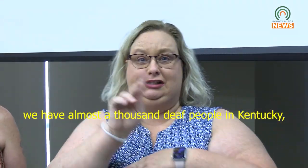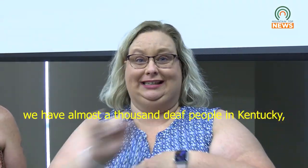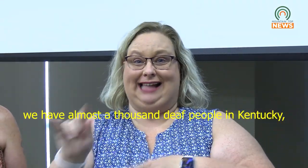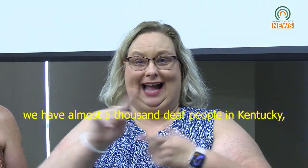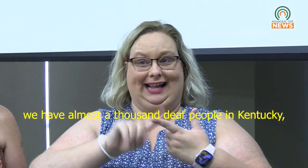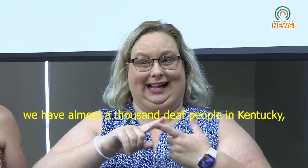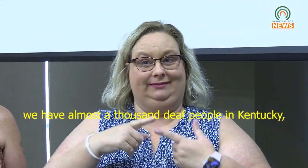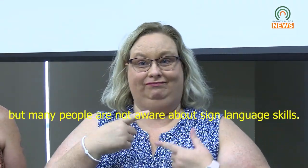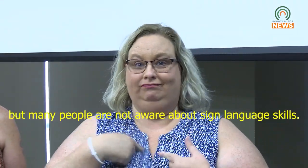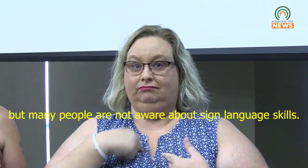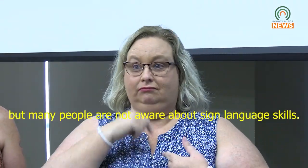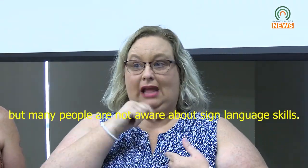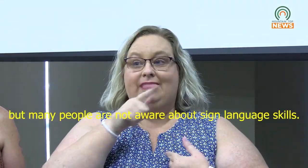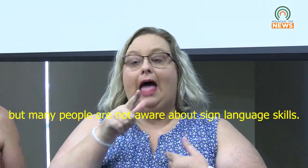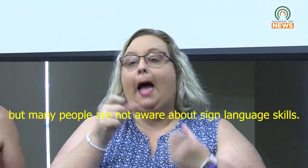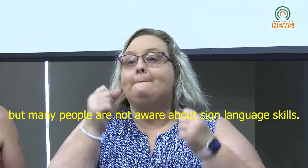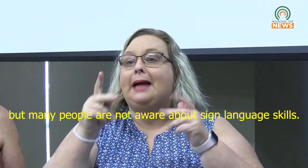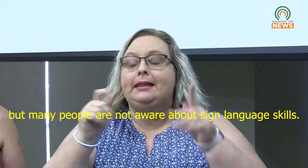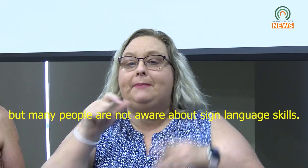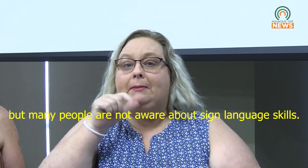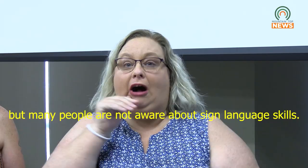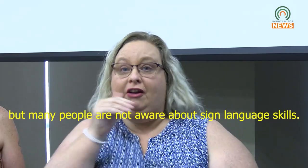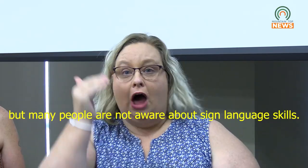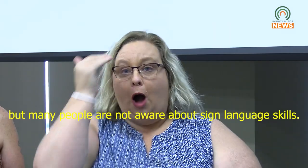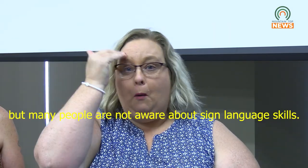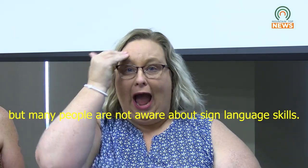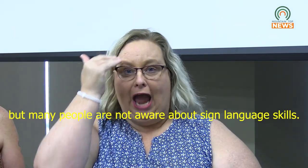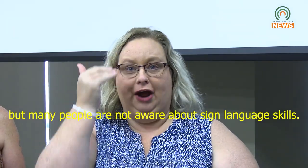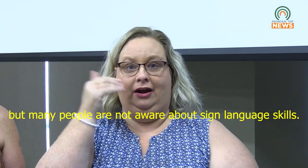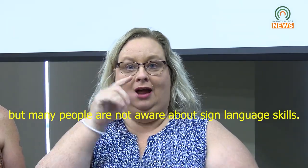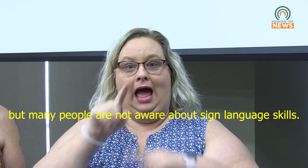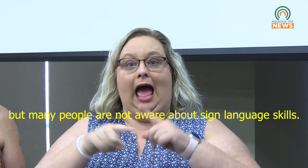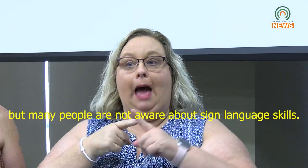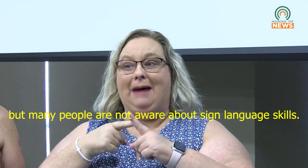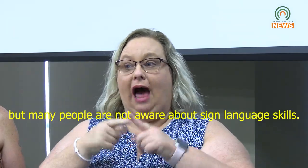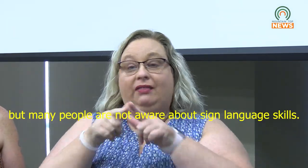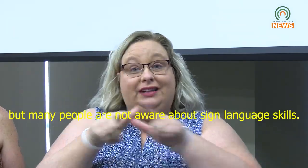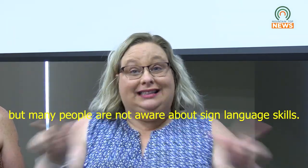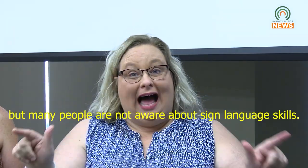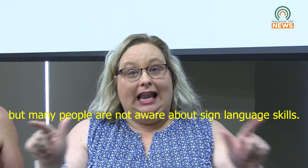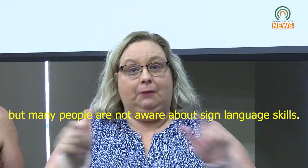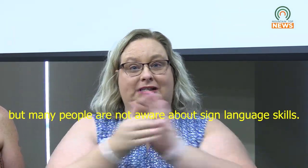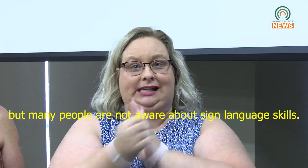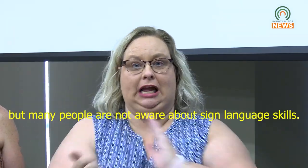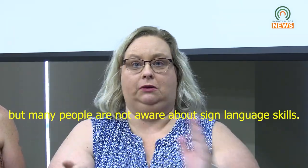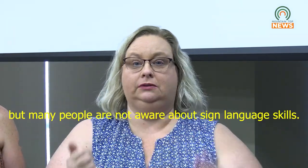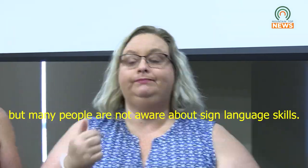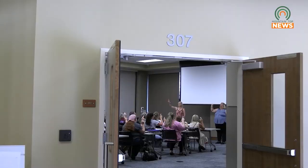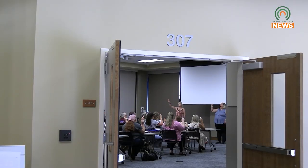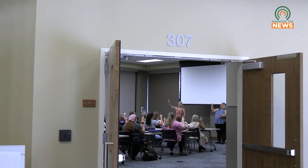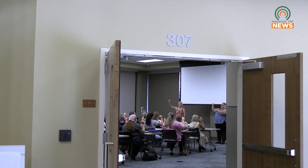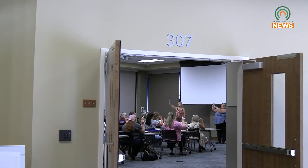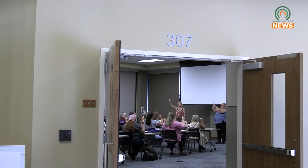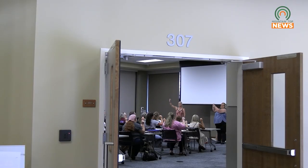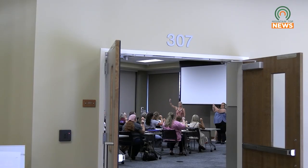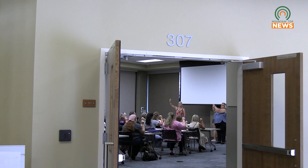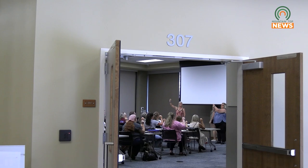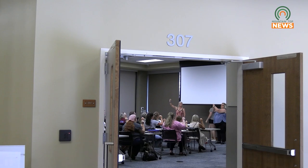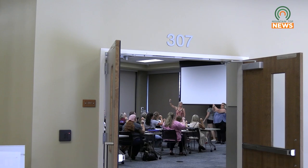Kentucky that many people are not aware about the sign language skills. There were about 30 people in the